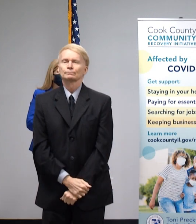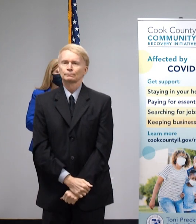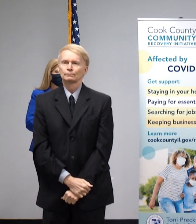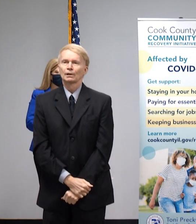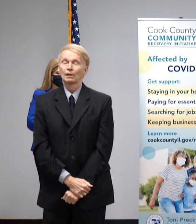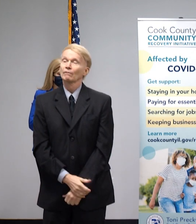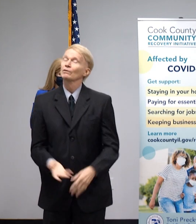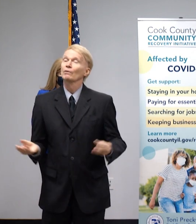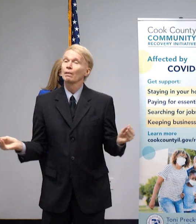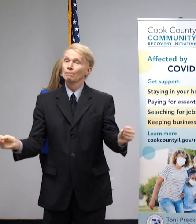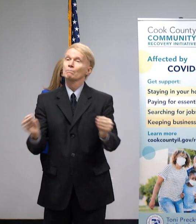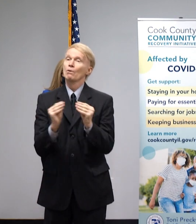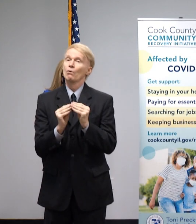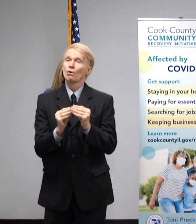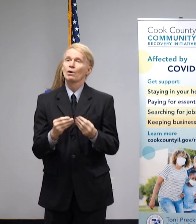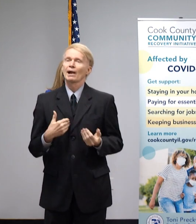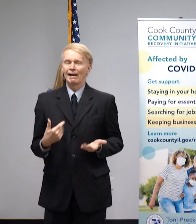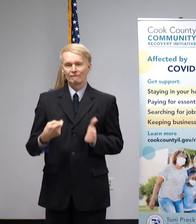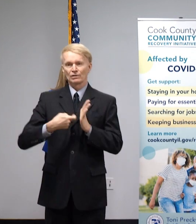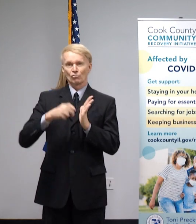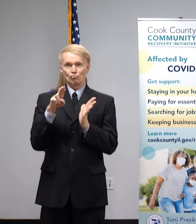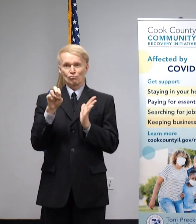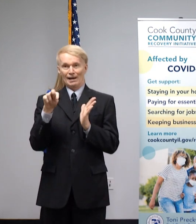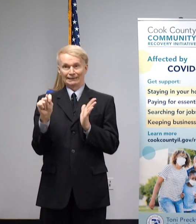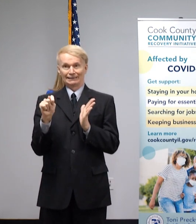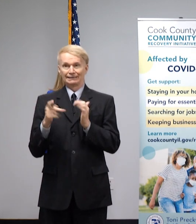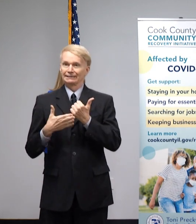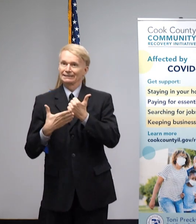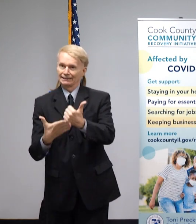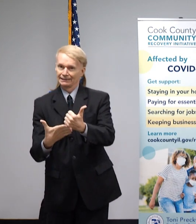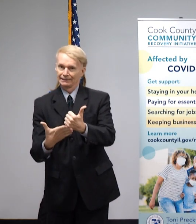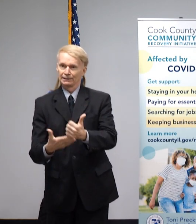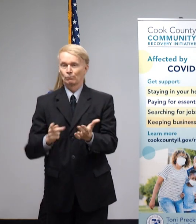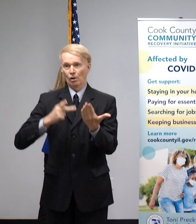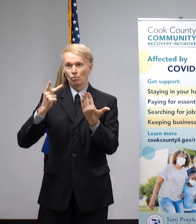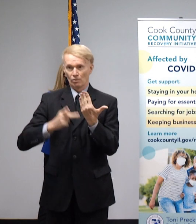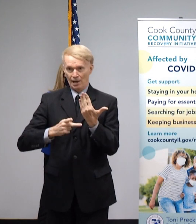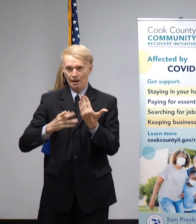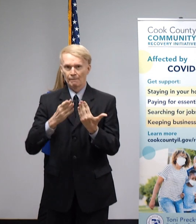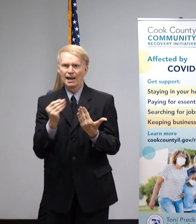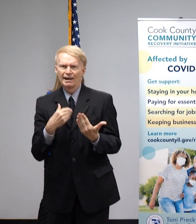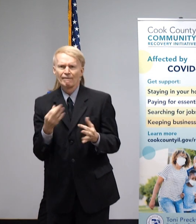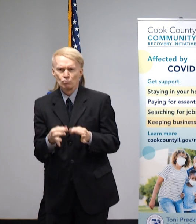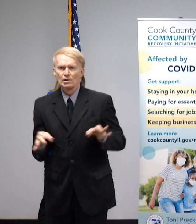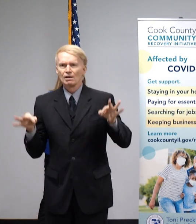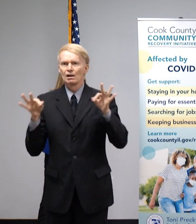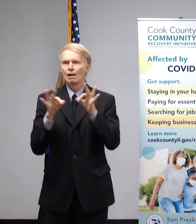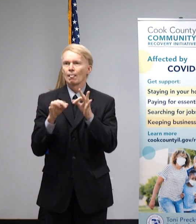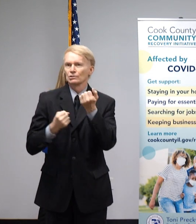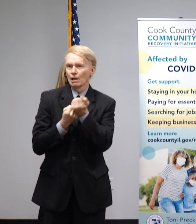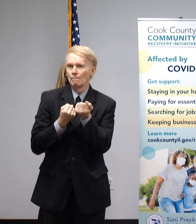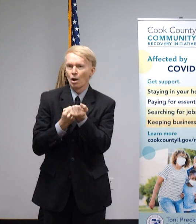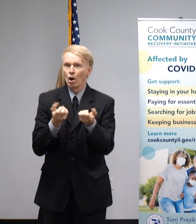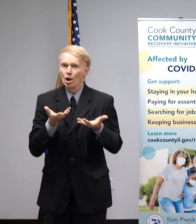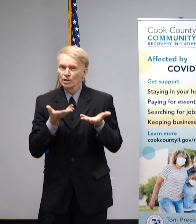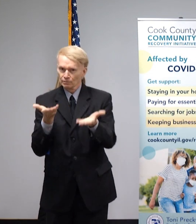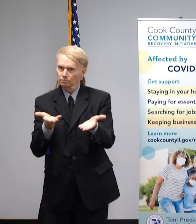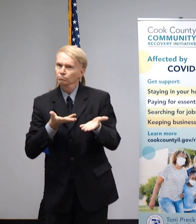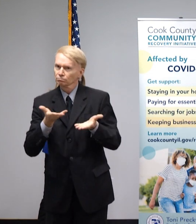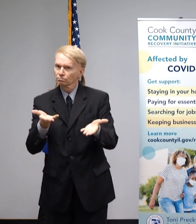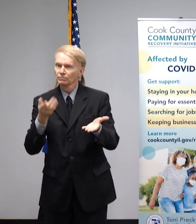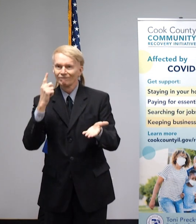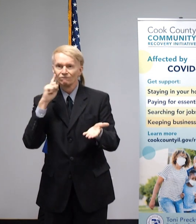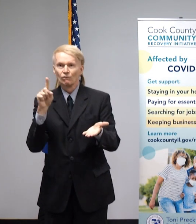Furthermore, we launched our rental assistance program and continue to provide critical supports to ensure that people have